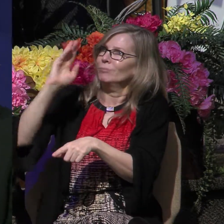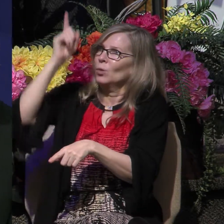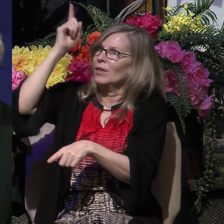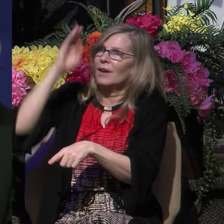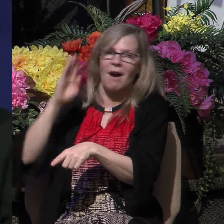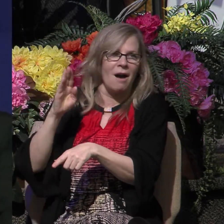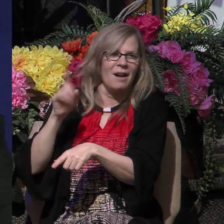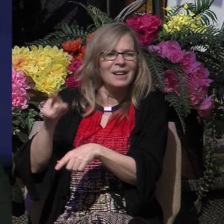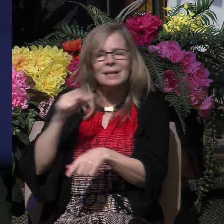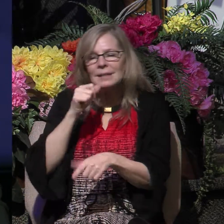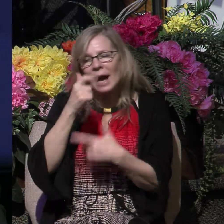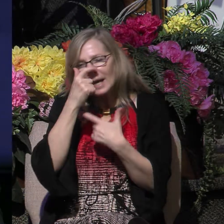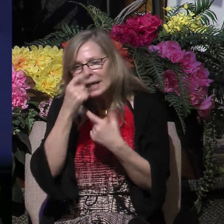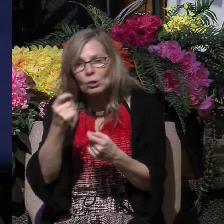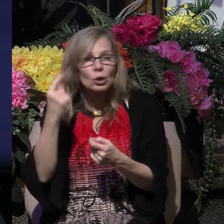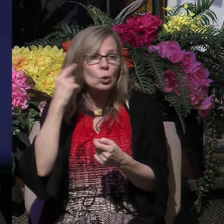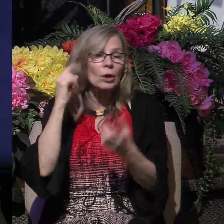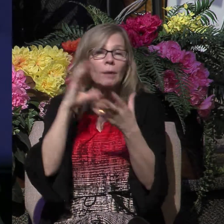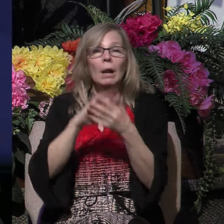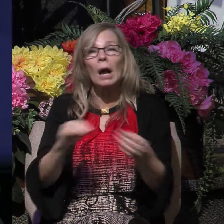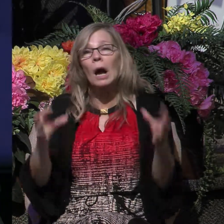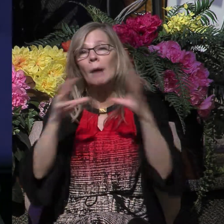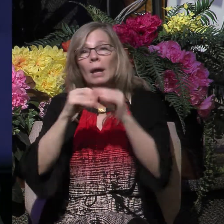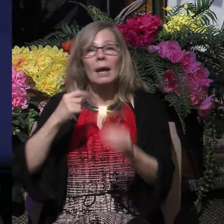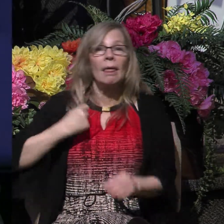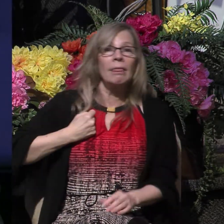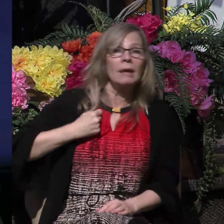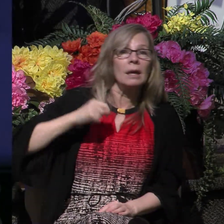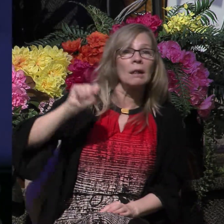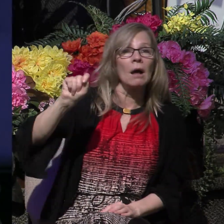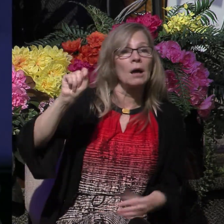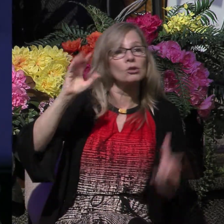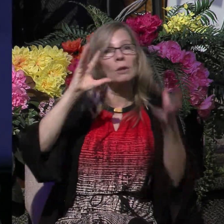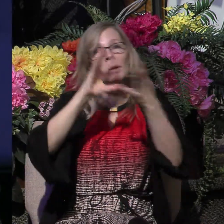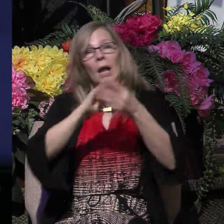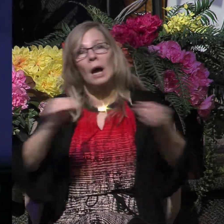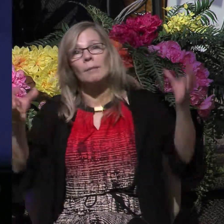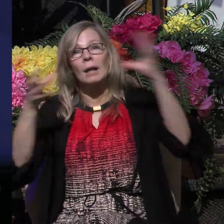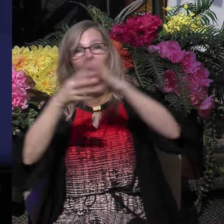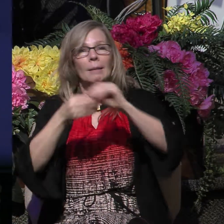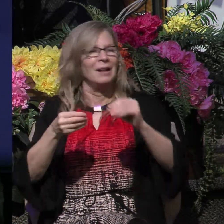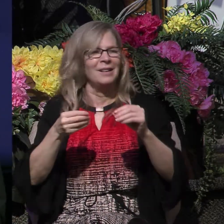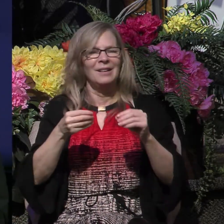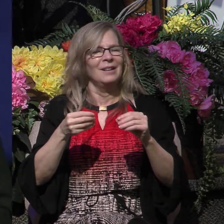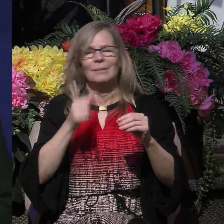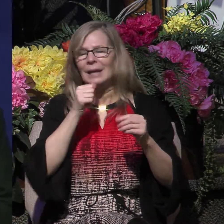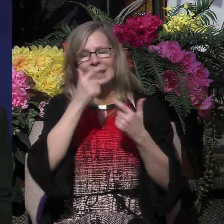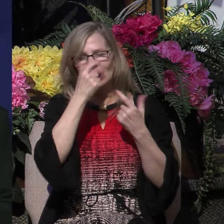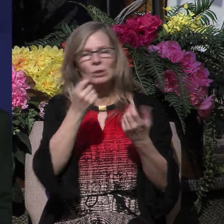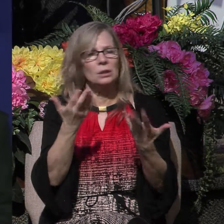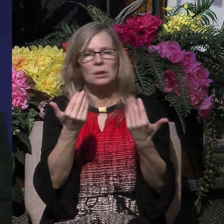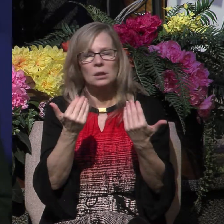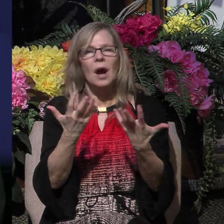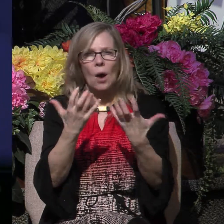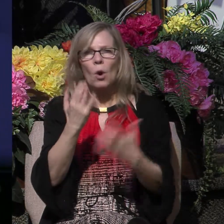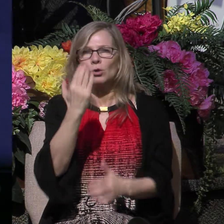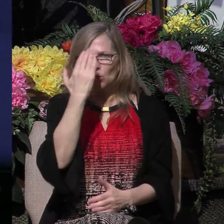interested in hearing a rambling theological discourse. He wants to know how to have his soul saved from